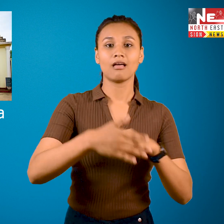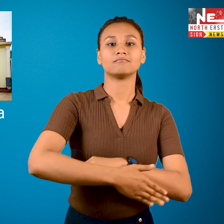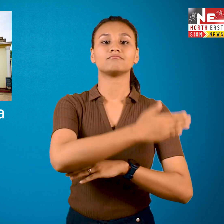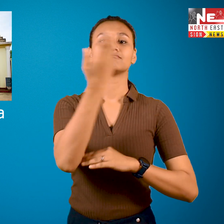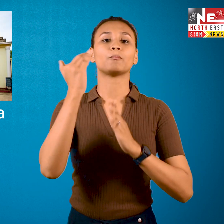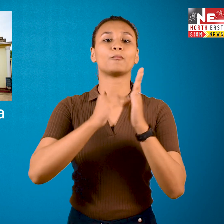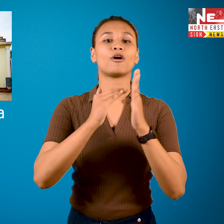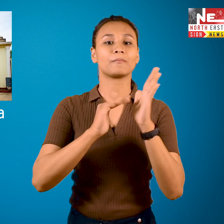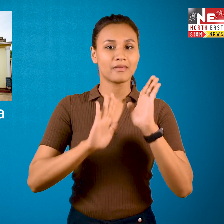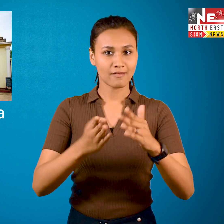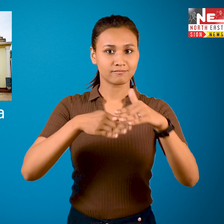Thank